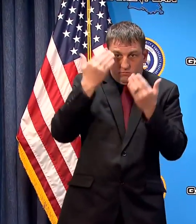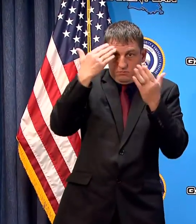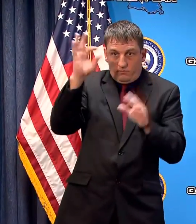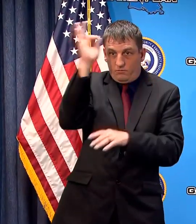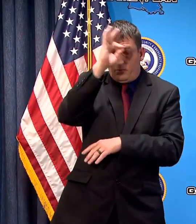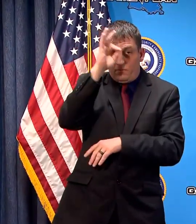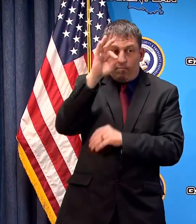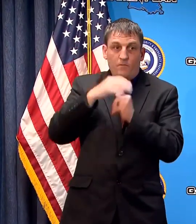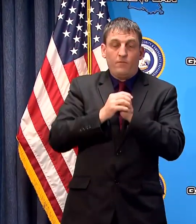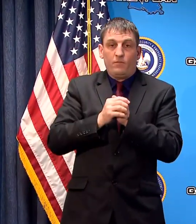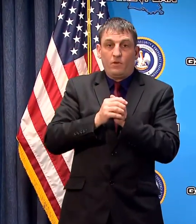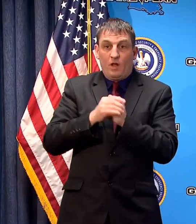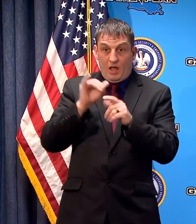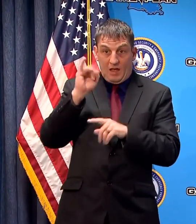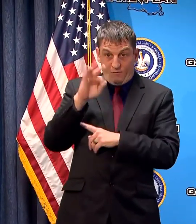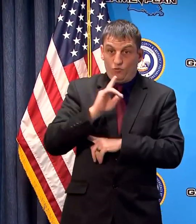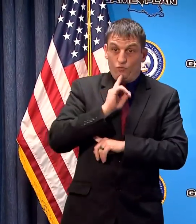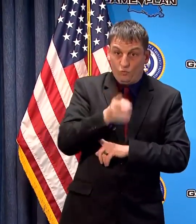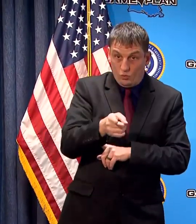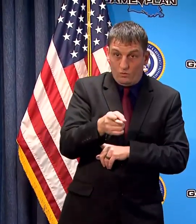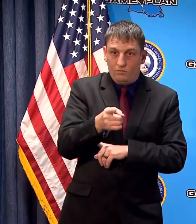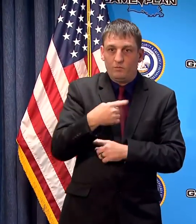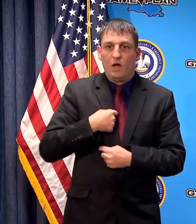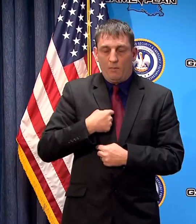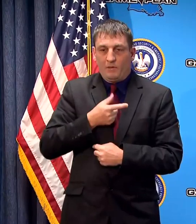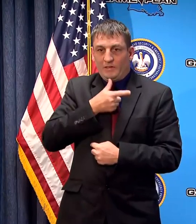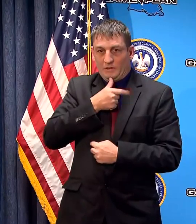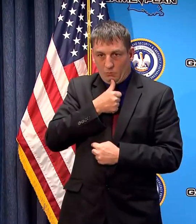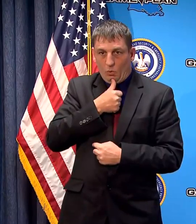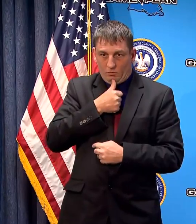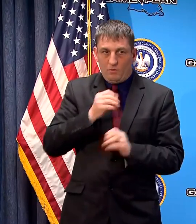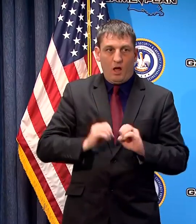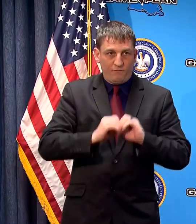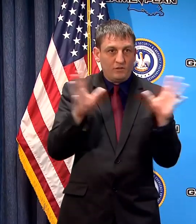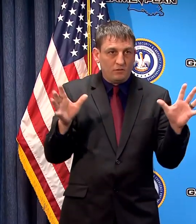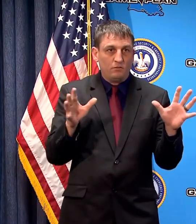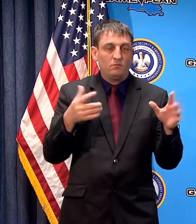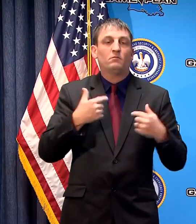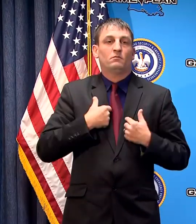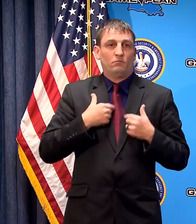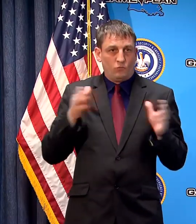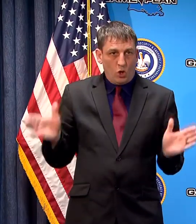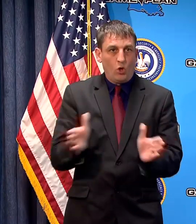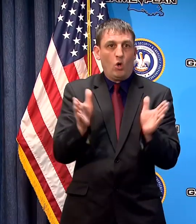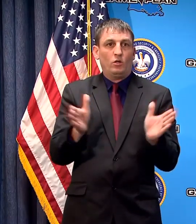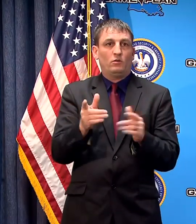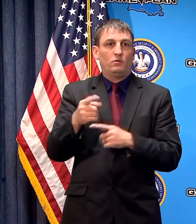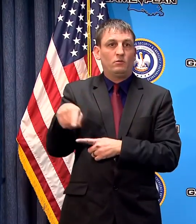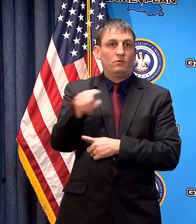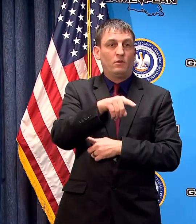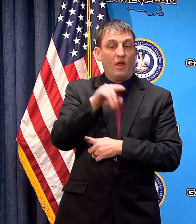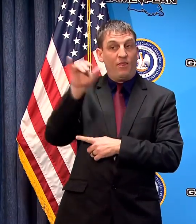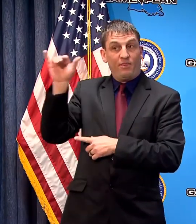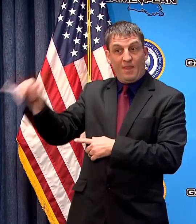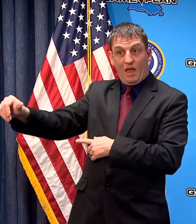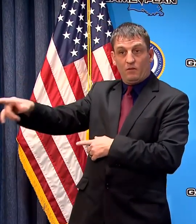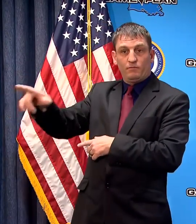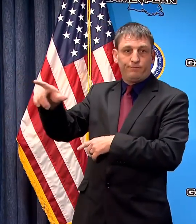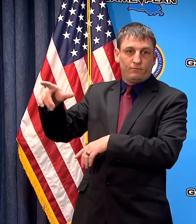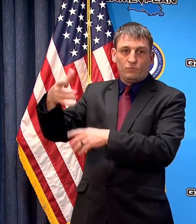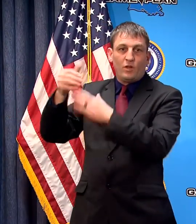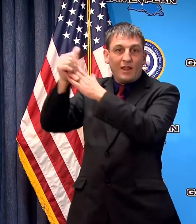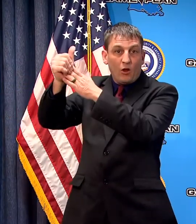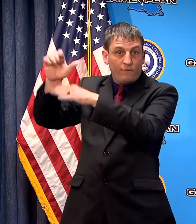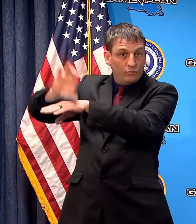asked if it's true obviously I'm disappointed and I would I would urge that faith leader and and all